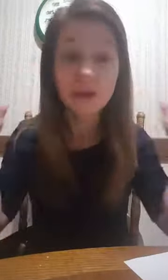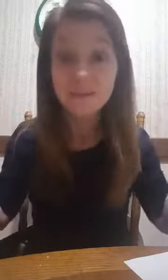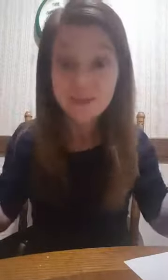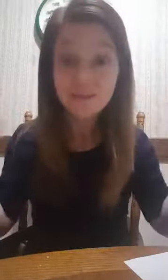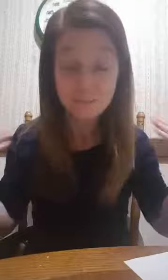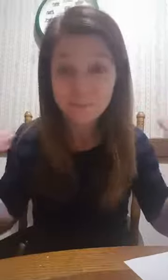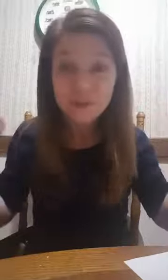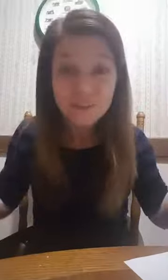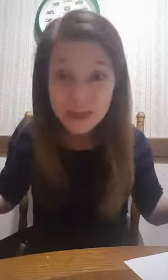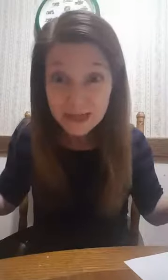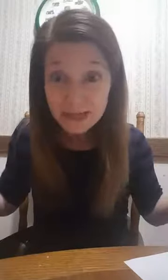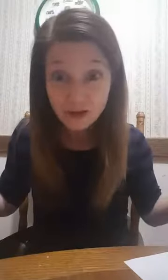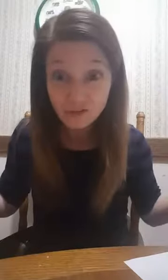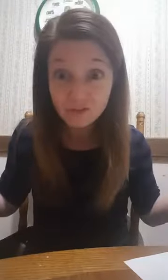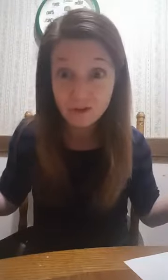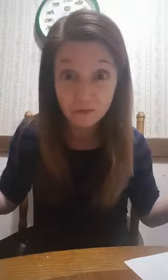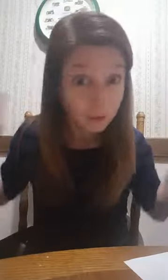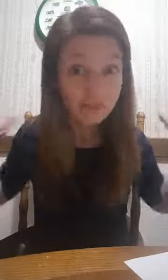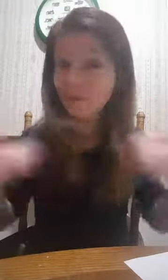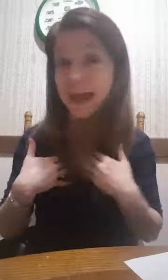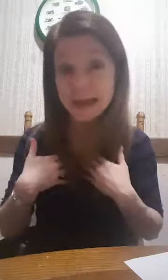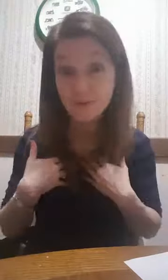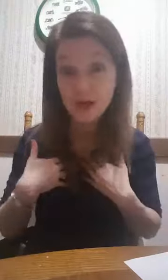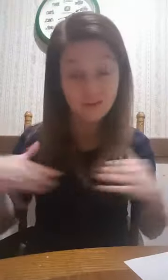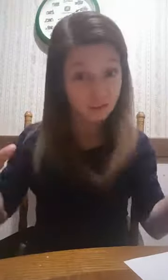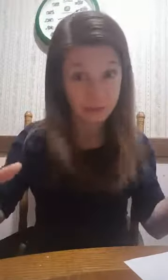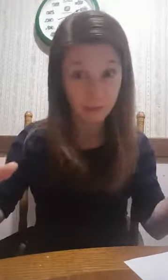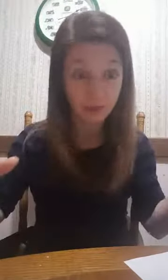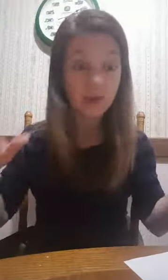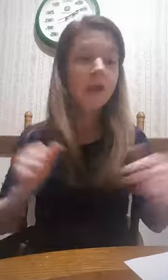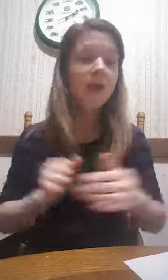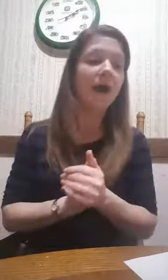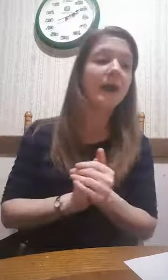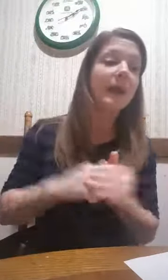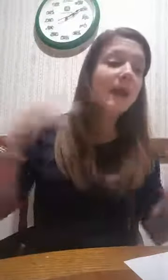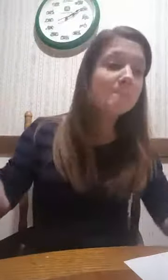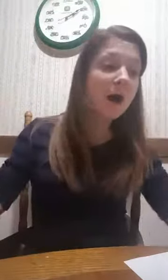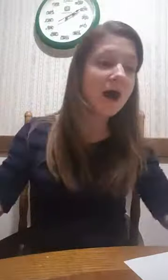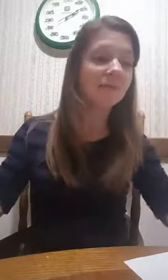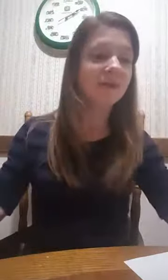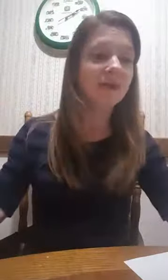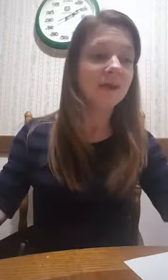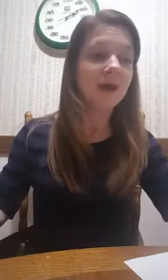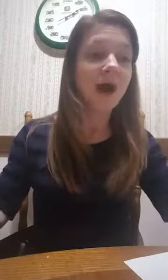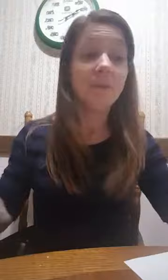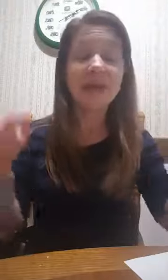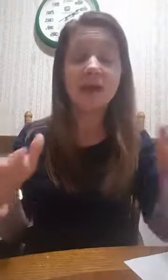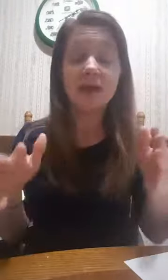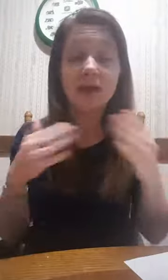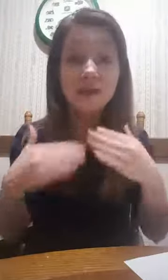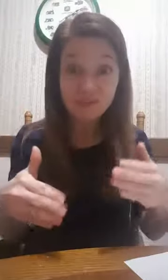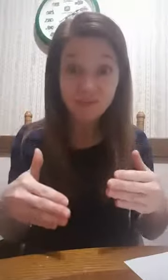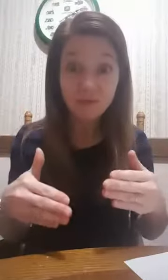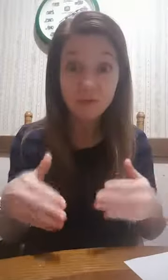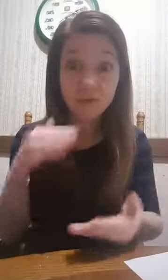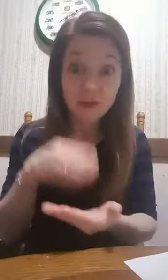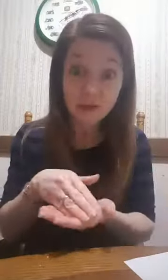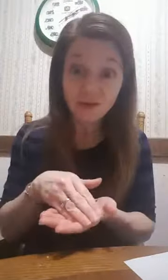So, in a sense, your skin can't actually see. All right. So, I am right till day now, okay. All right. But, in addition to this, studies